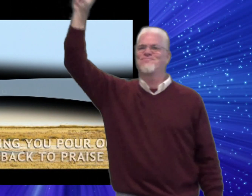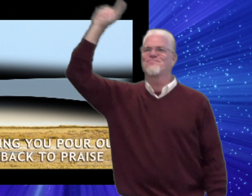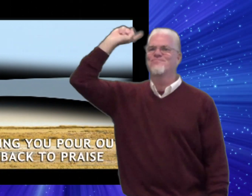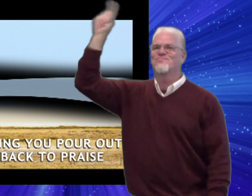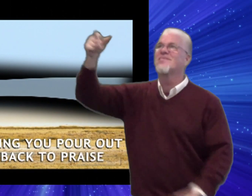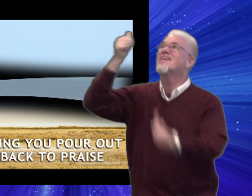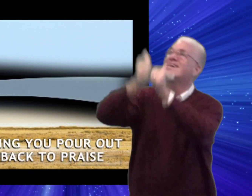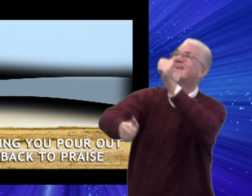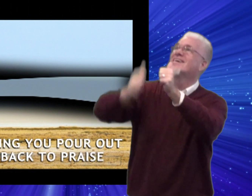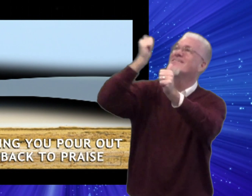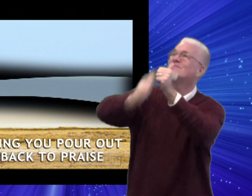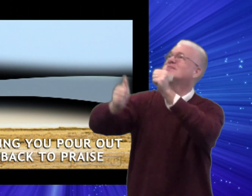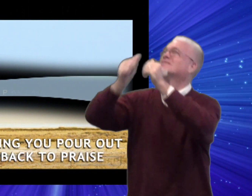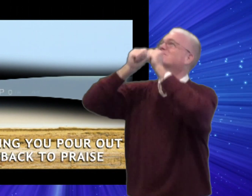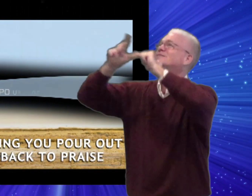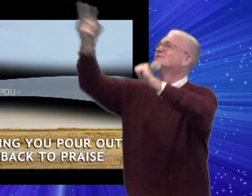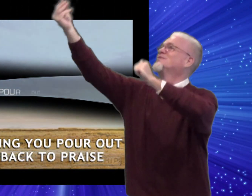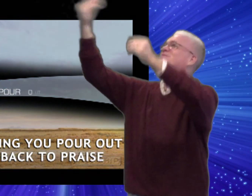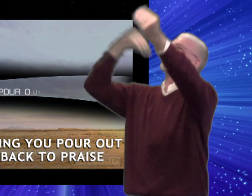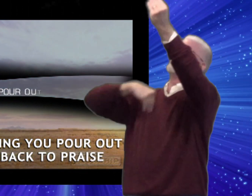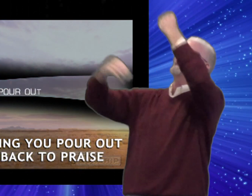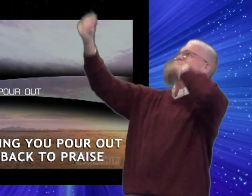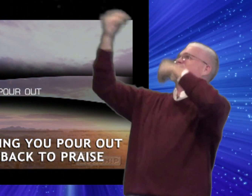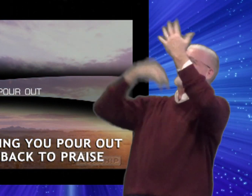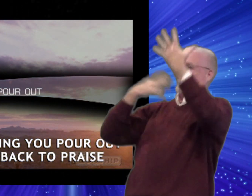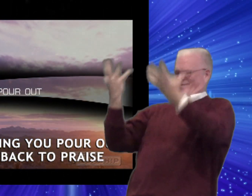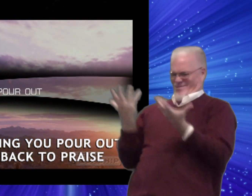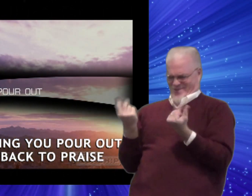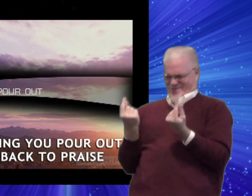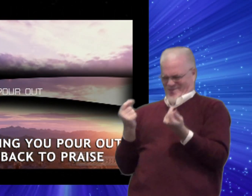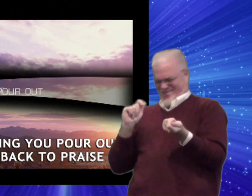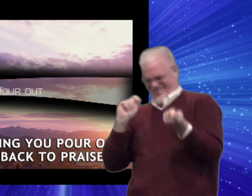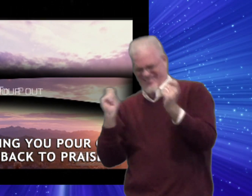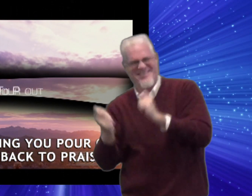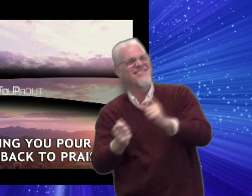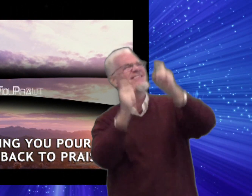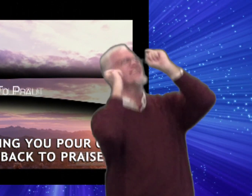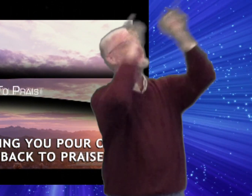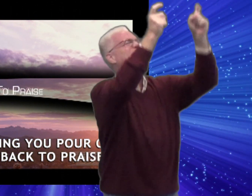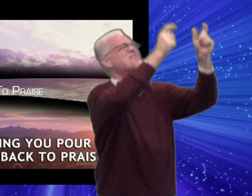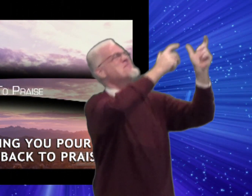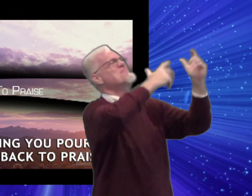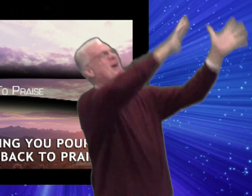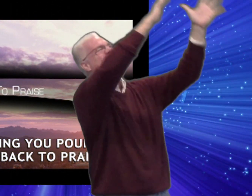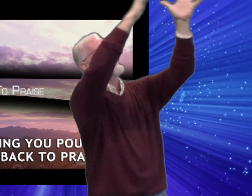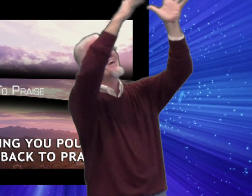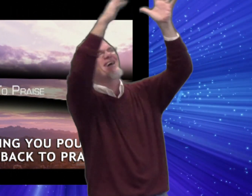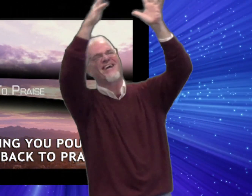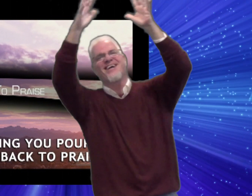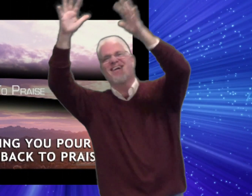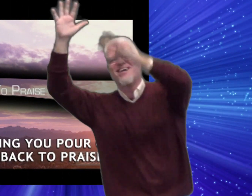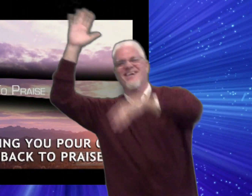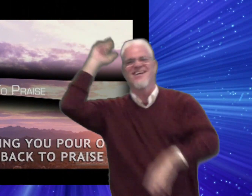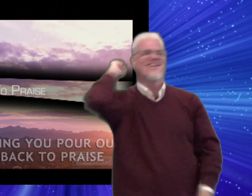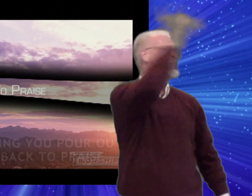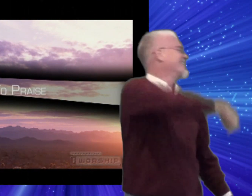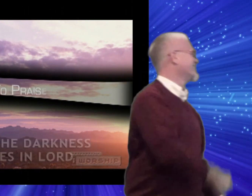Blessed blessing you pour out I'll turn back to praise